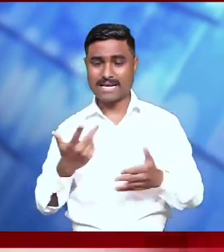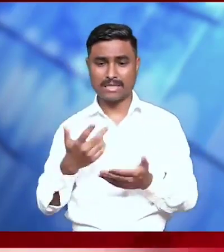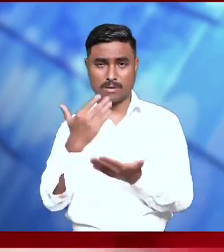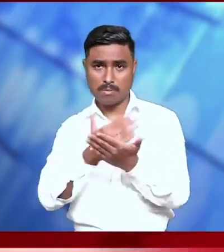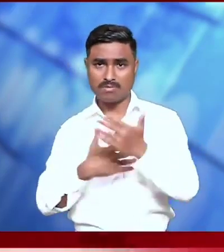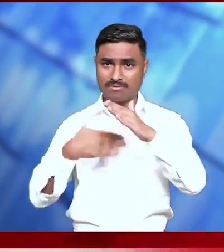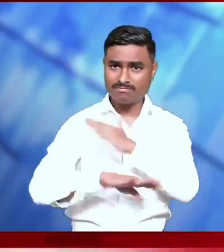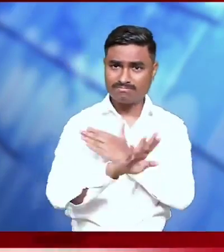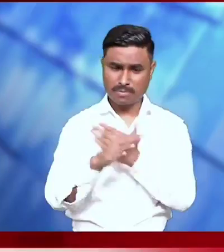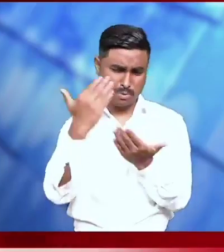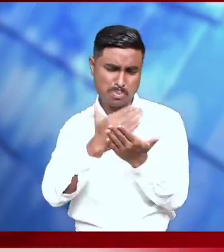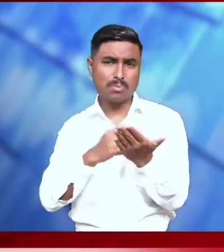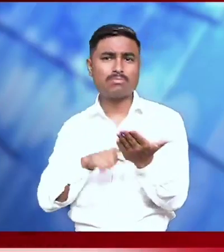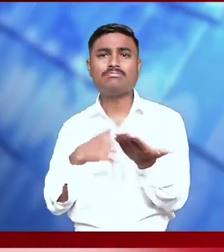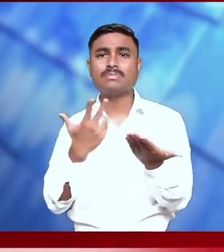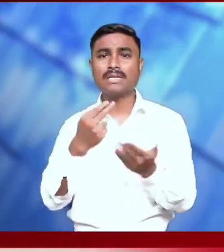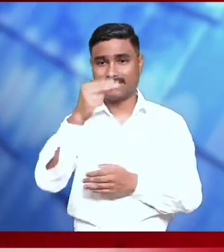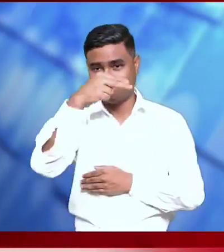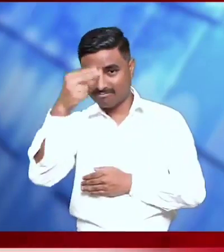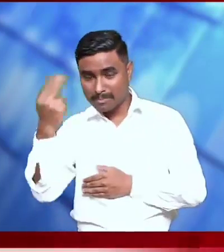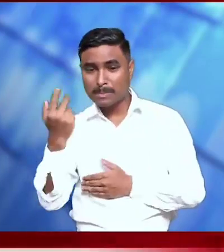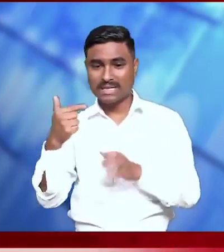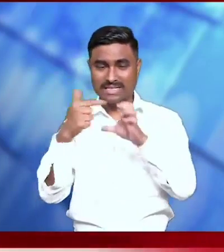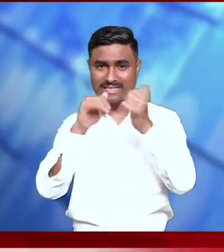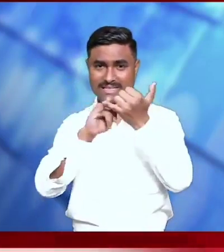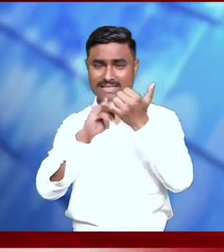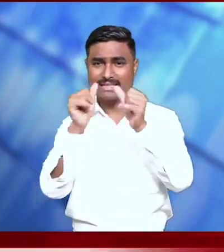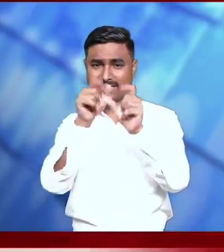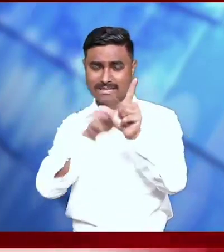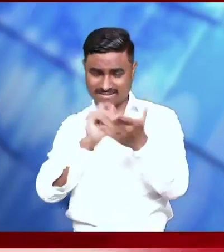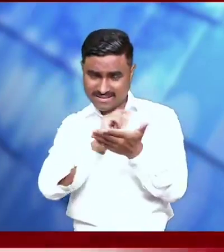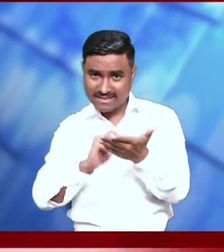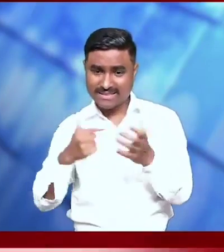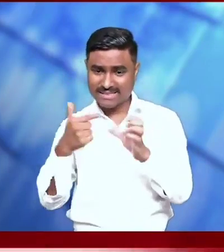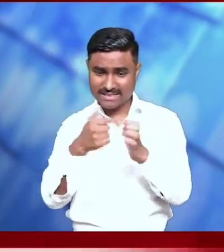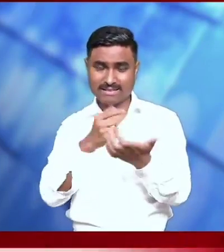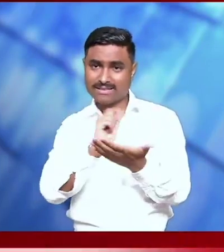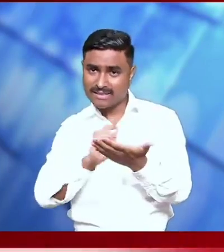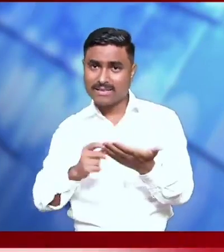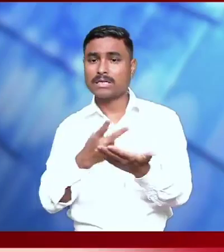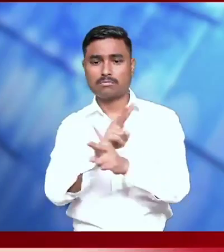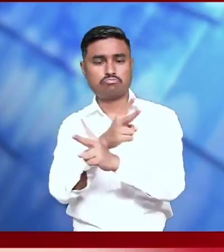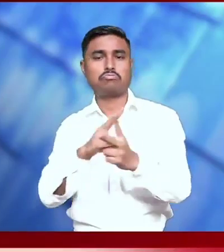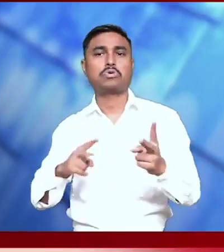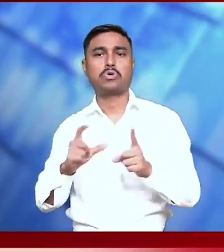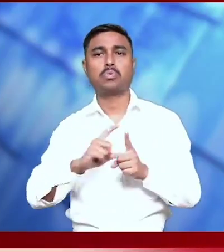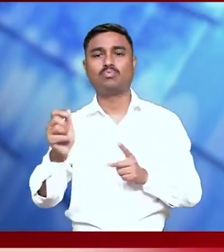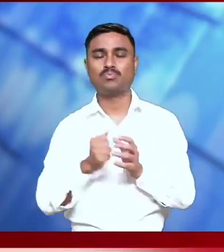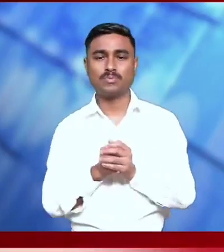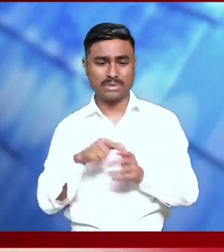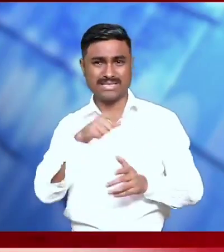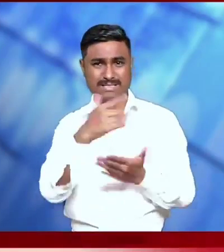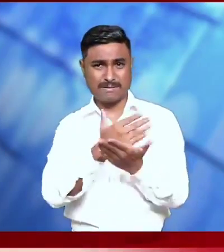painting, locations and essay writing under the Direction of District Administration Pakyong in